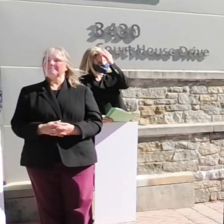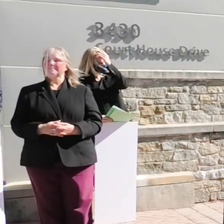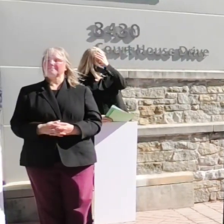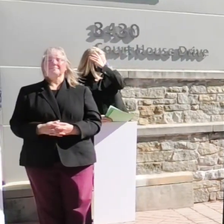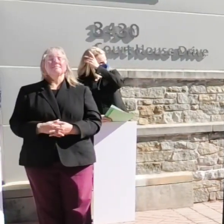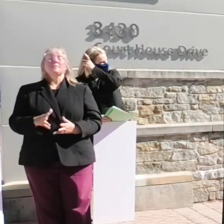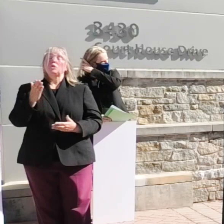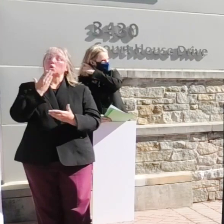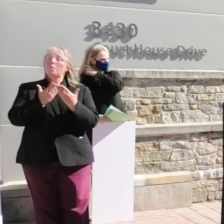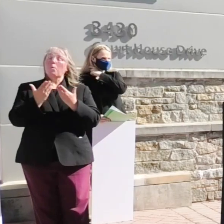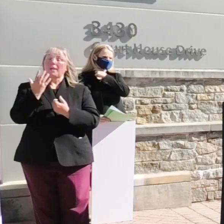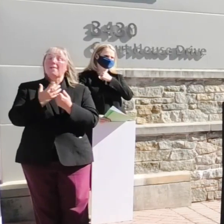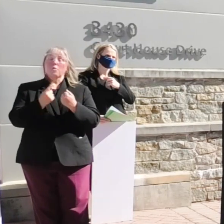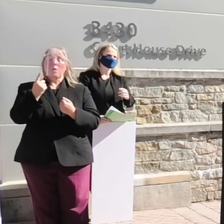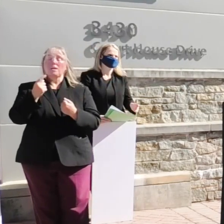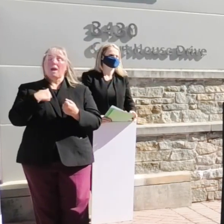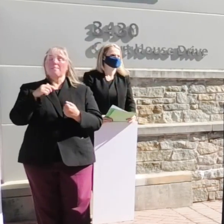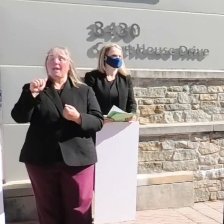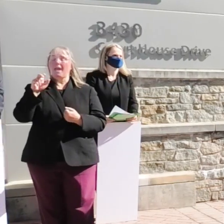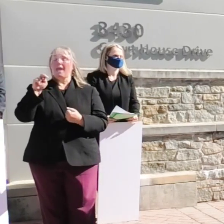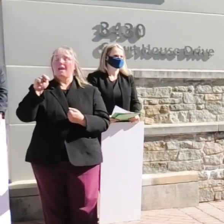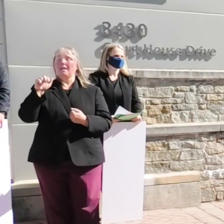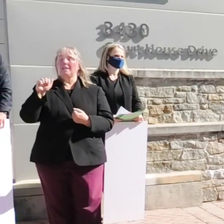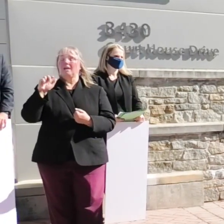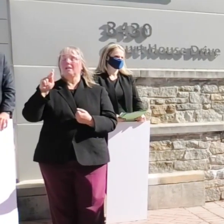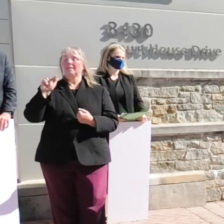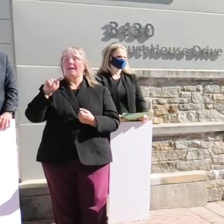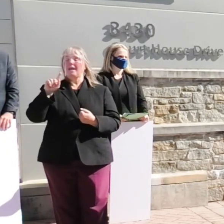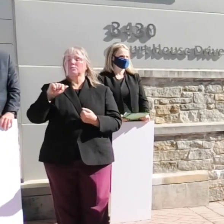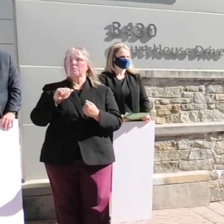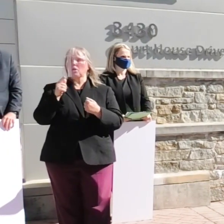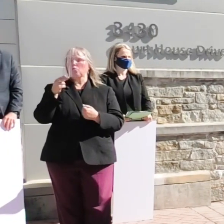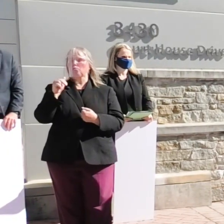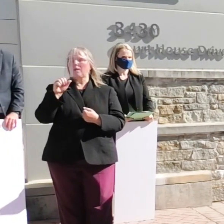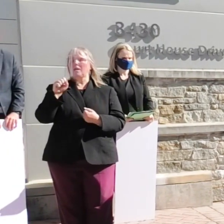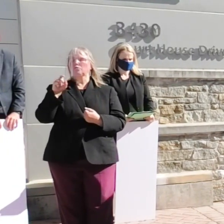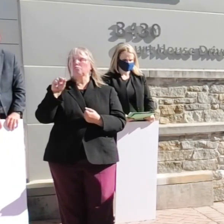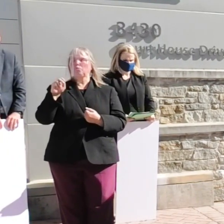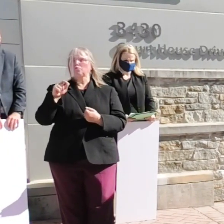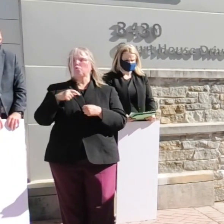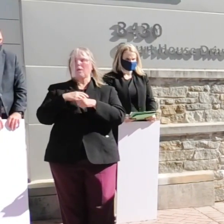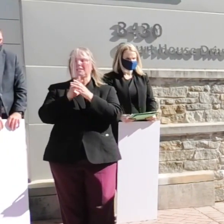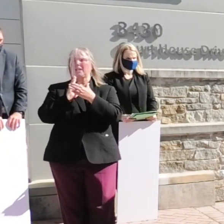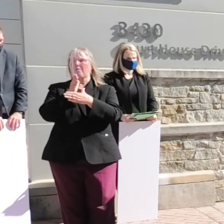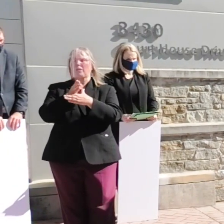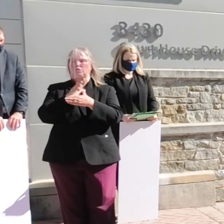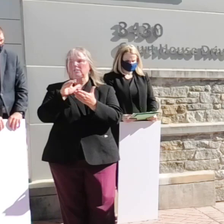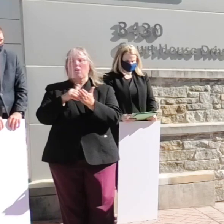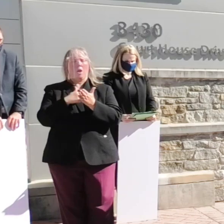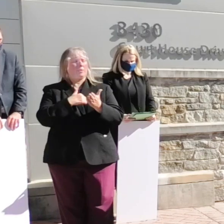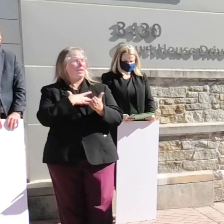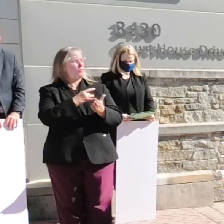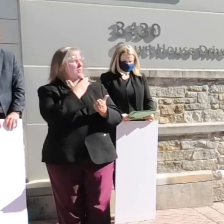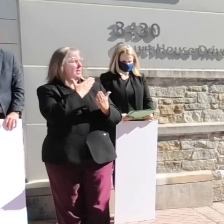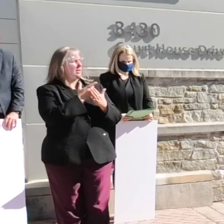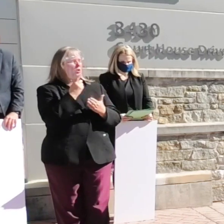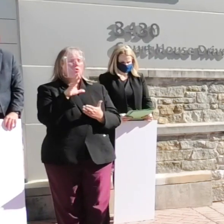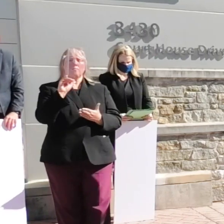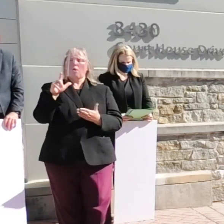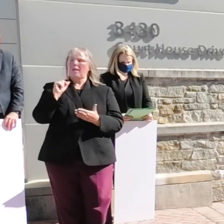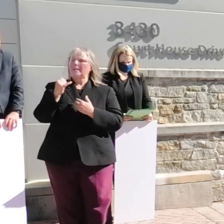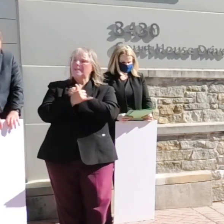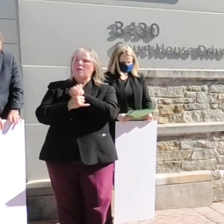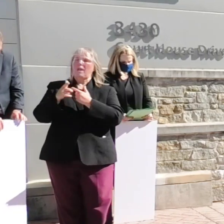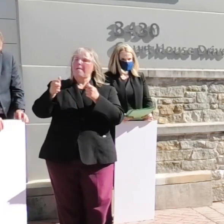good morning everybody I'm Anna Katz with grassroots crisis intervention center and I would like to thank dr. ball and the county